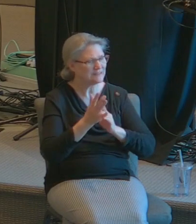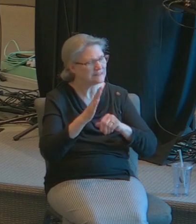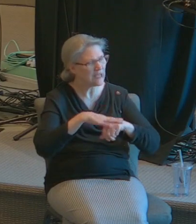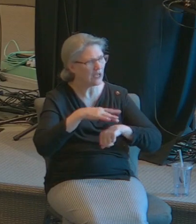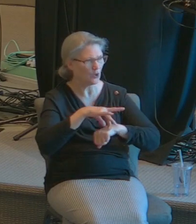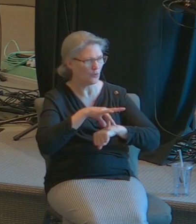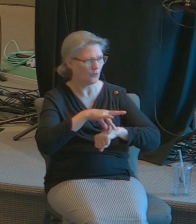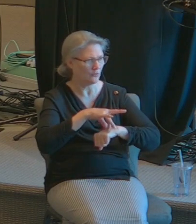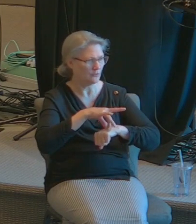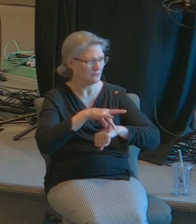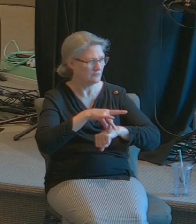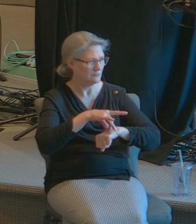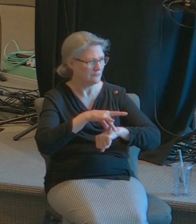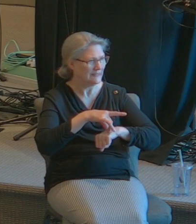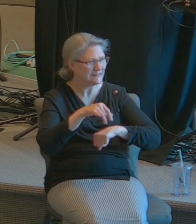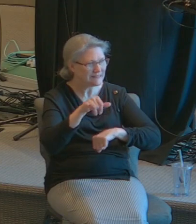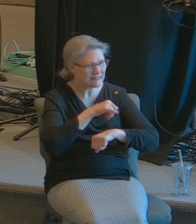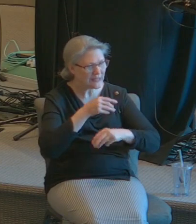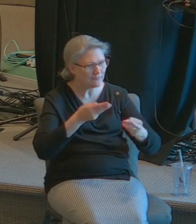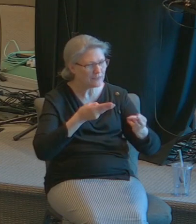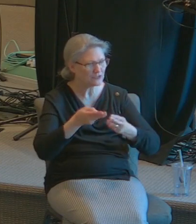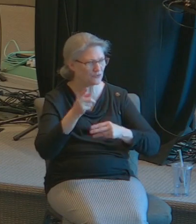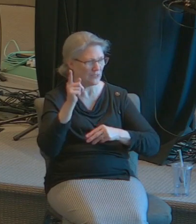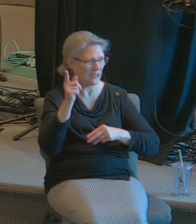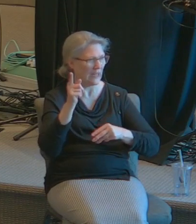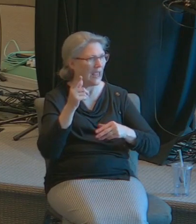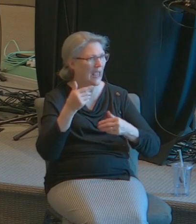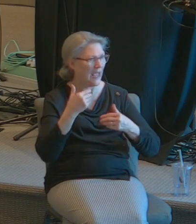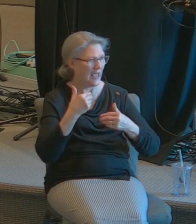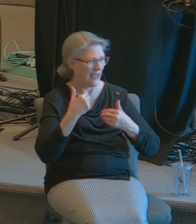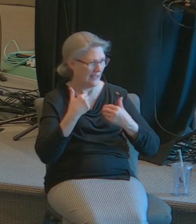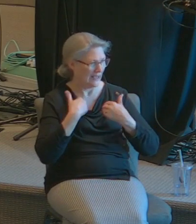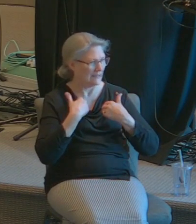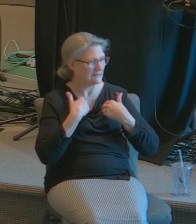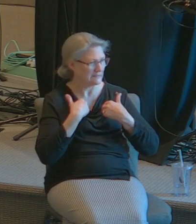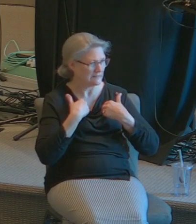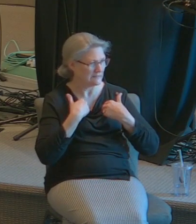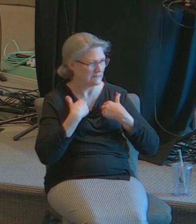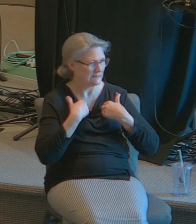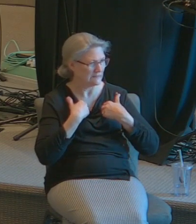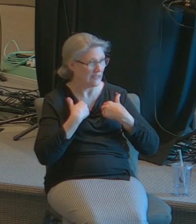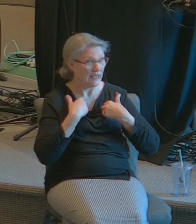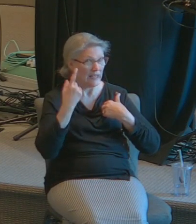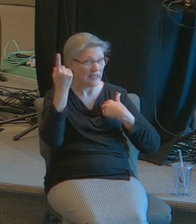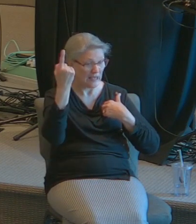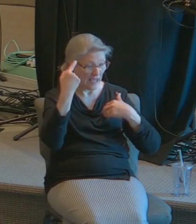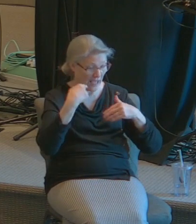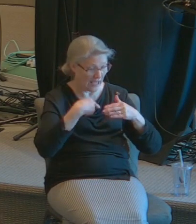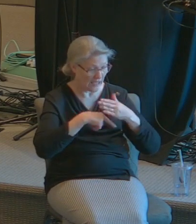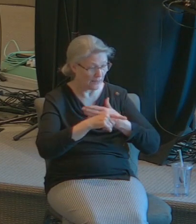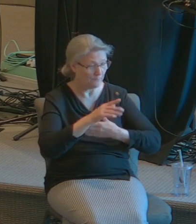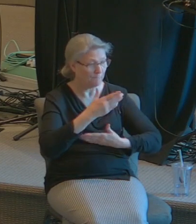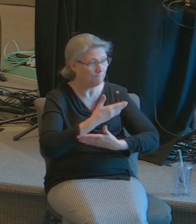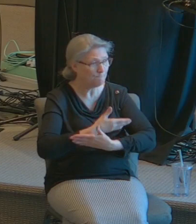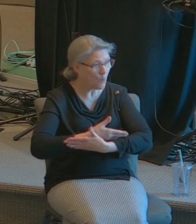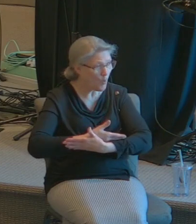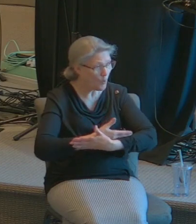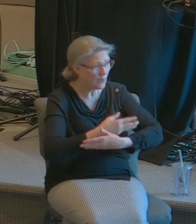he had come into the world to reconcile the world unto God